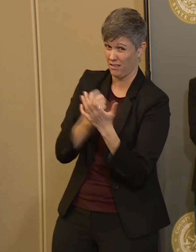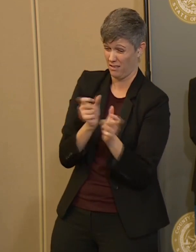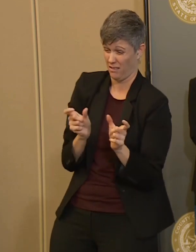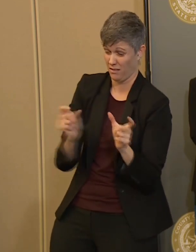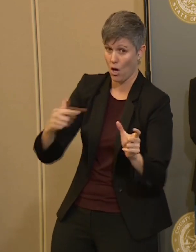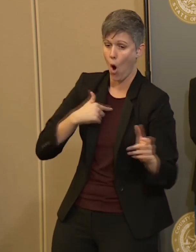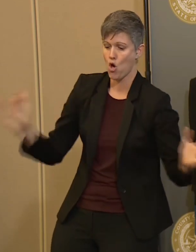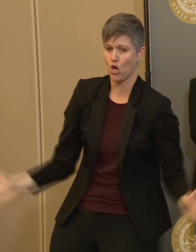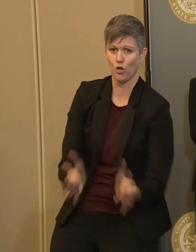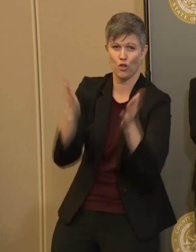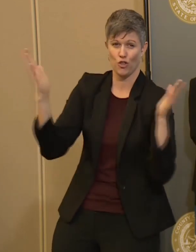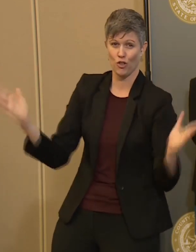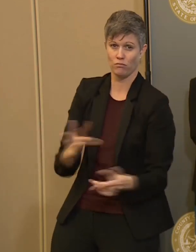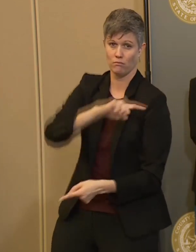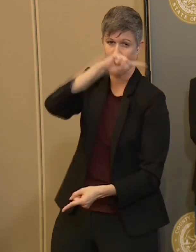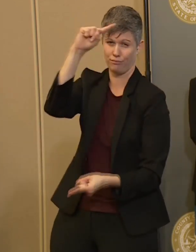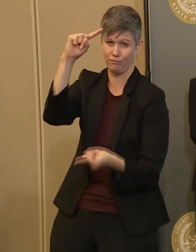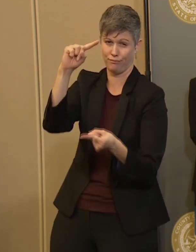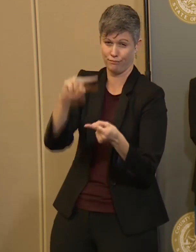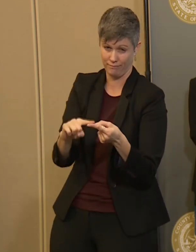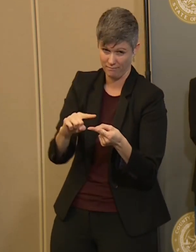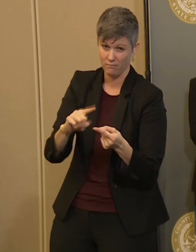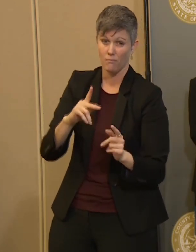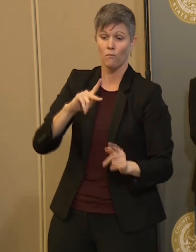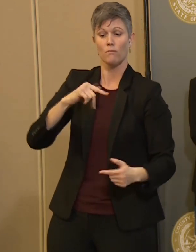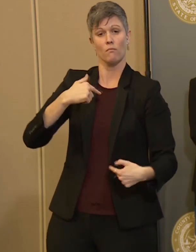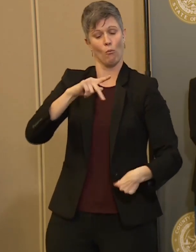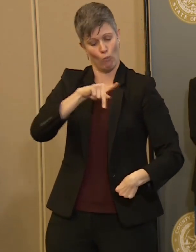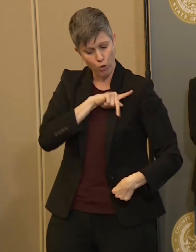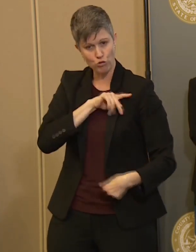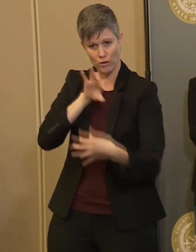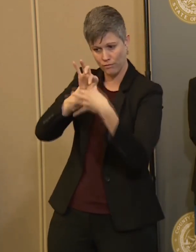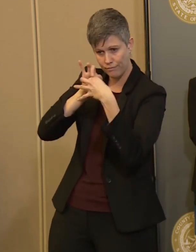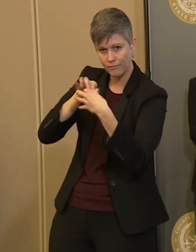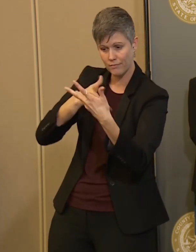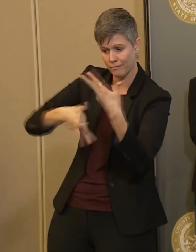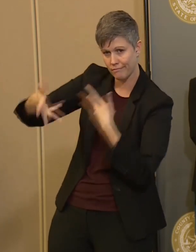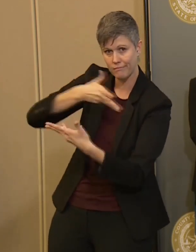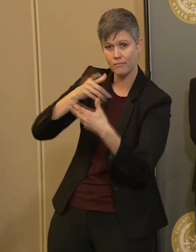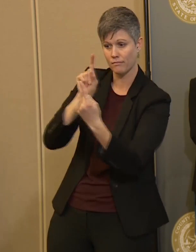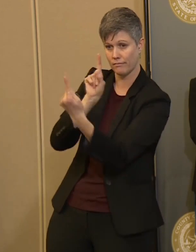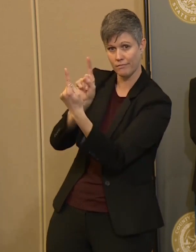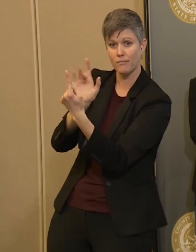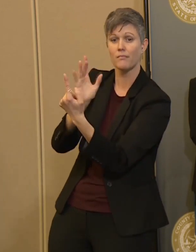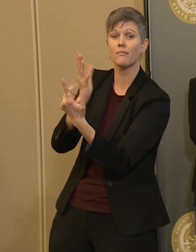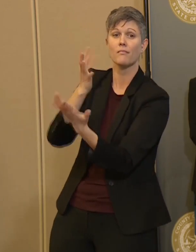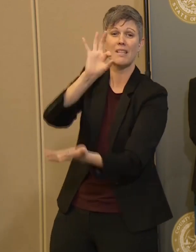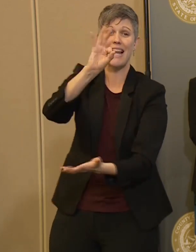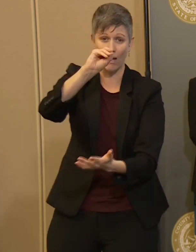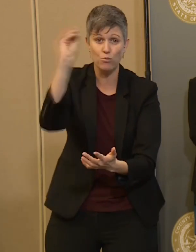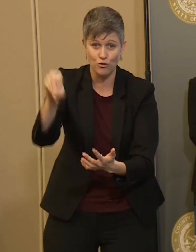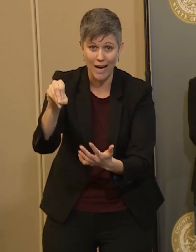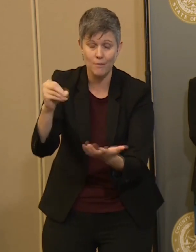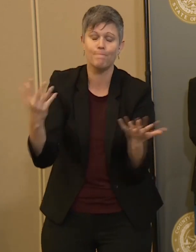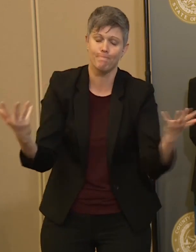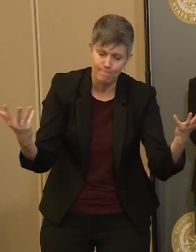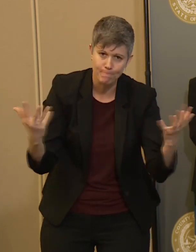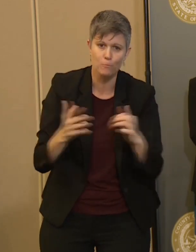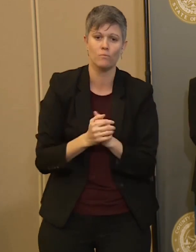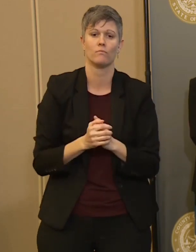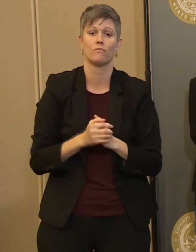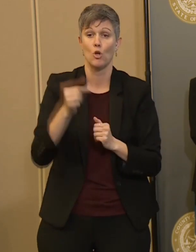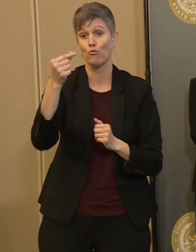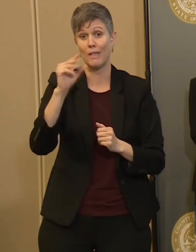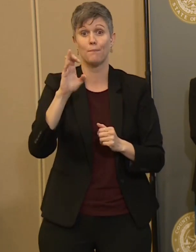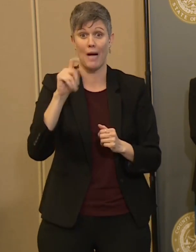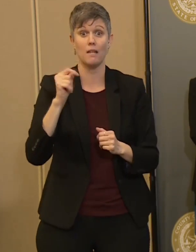the personal interactions, the social distancing, by 90%. You know, the Greenbelts are a big